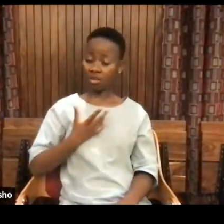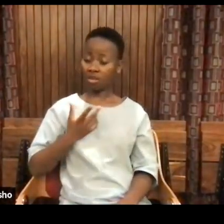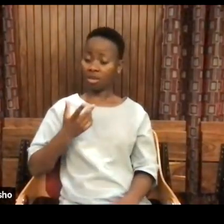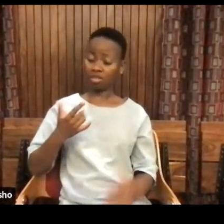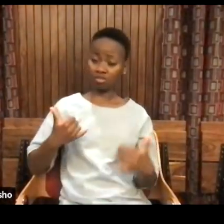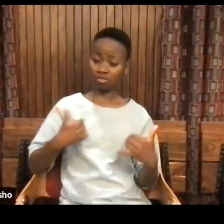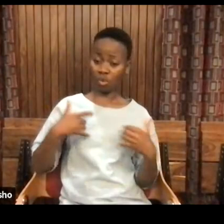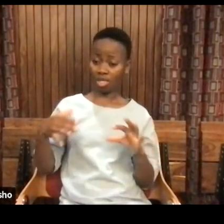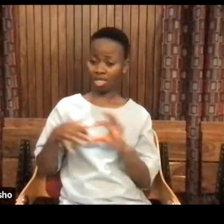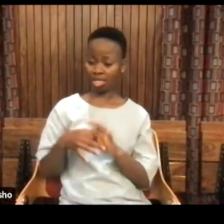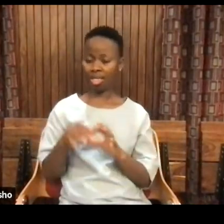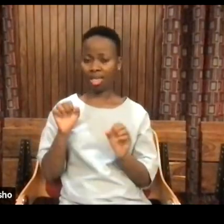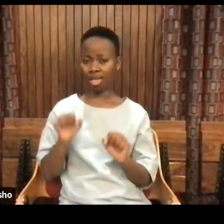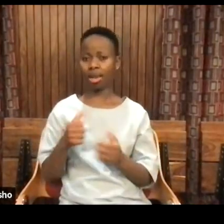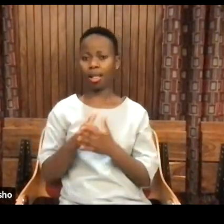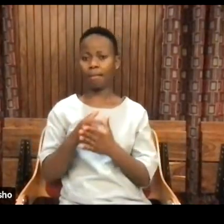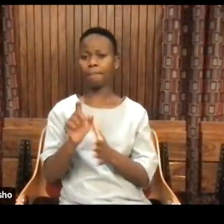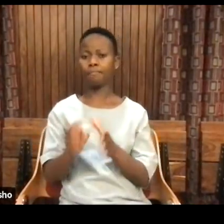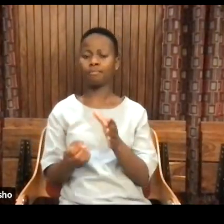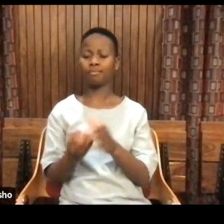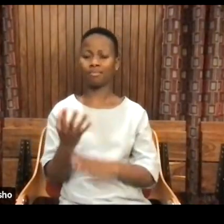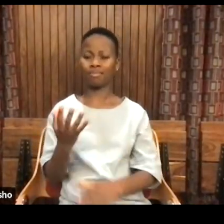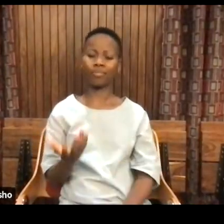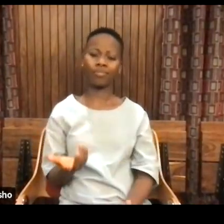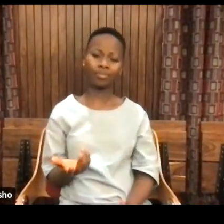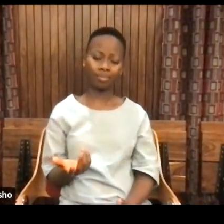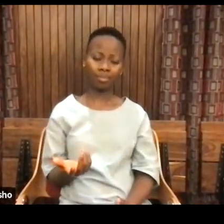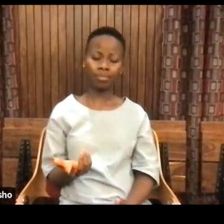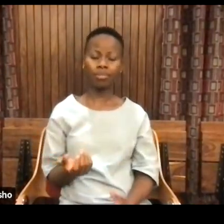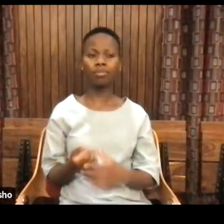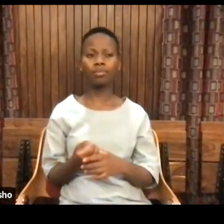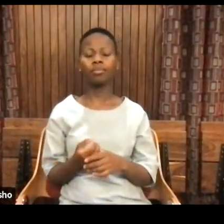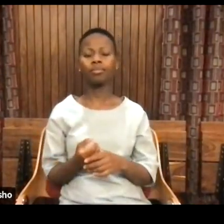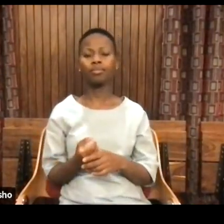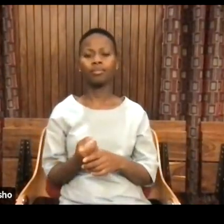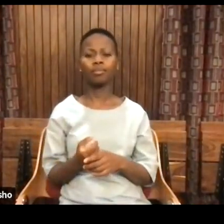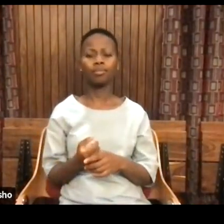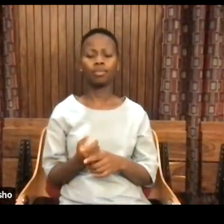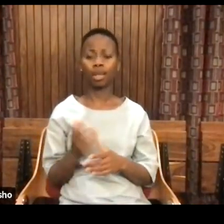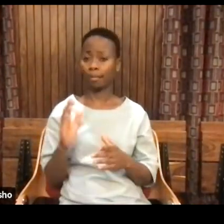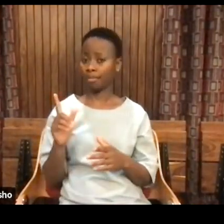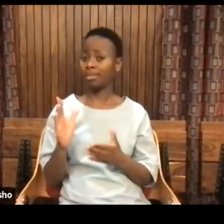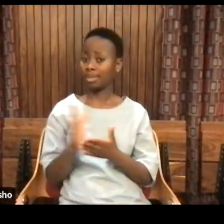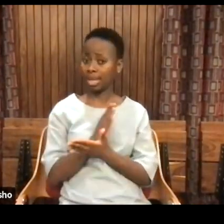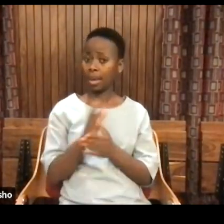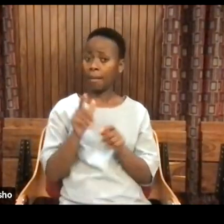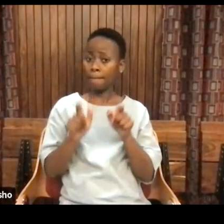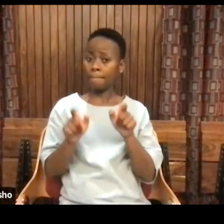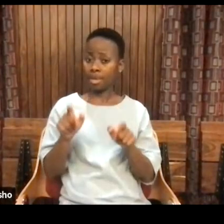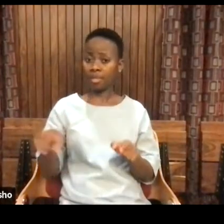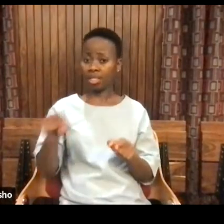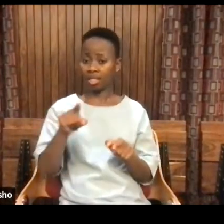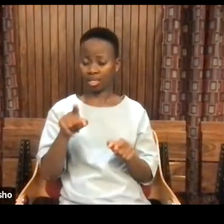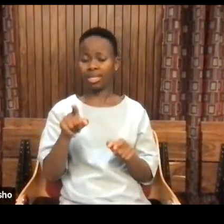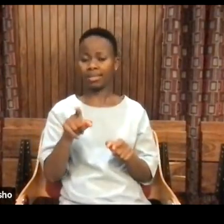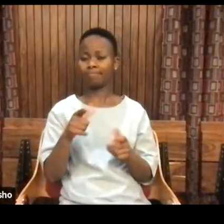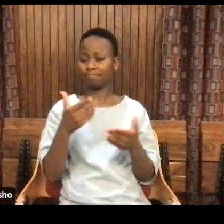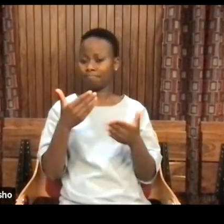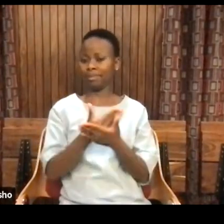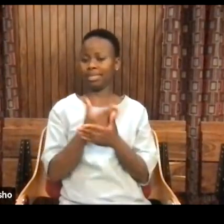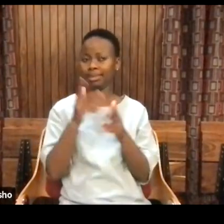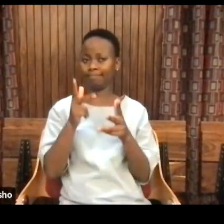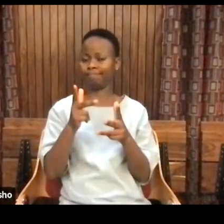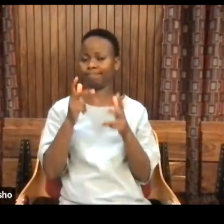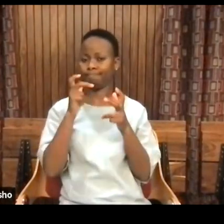But there is something that many people fail to see. And it's a